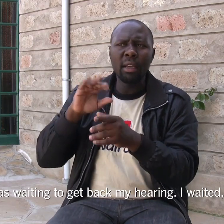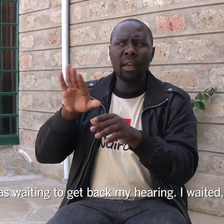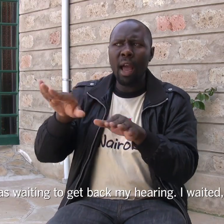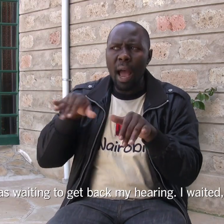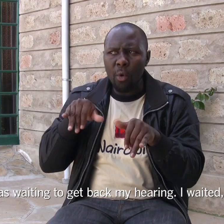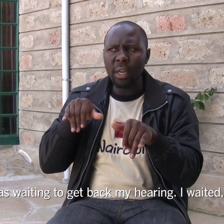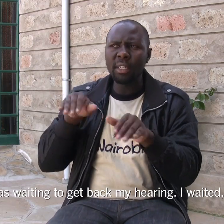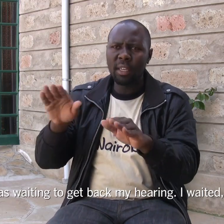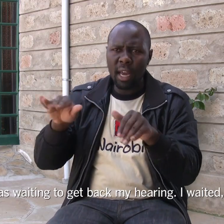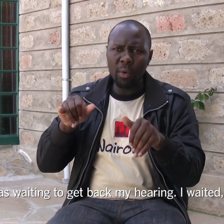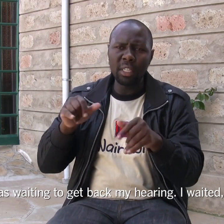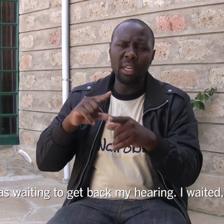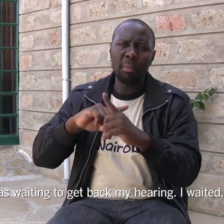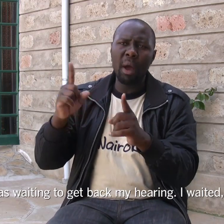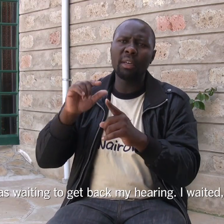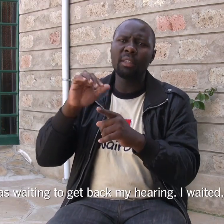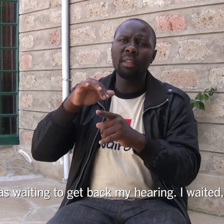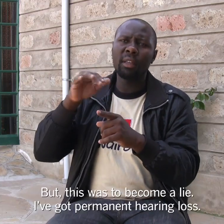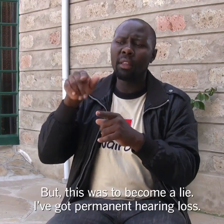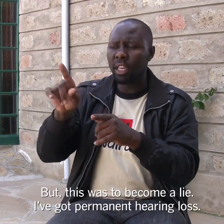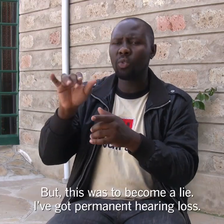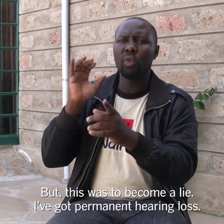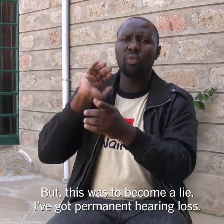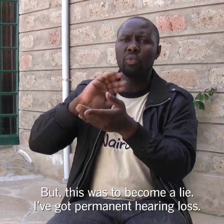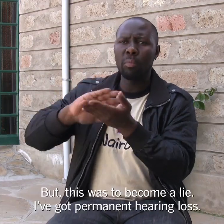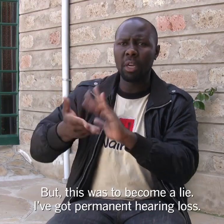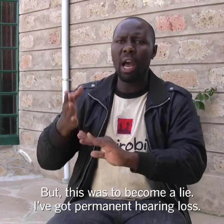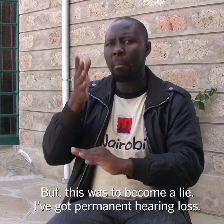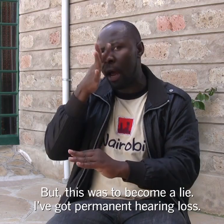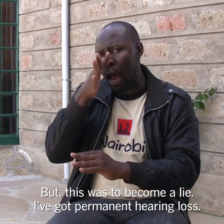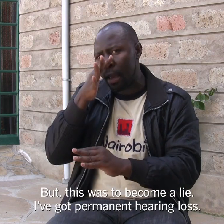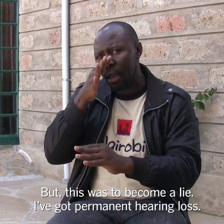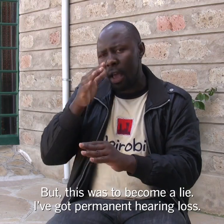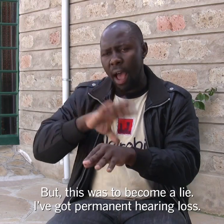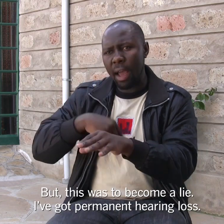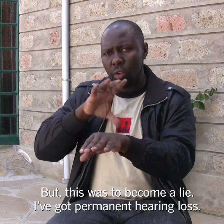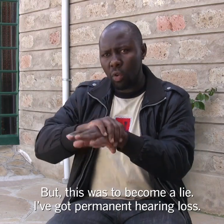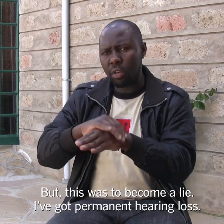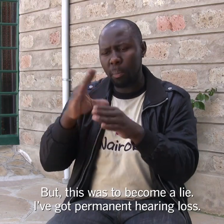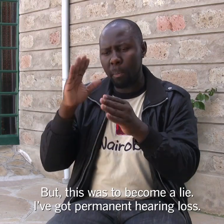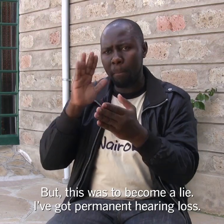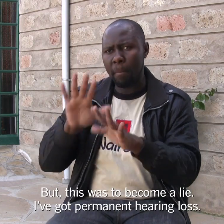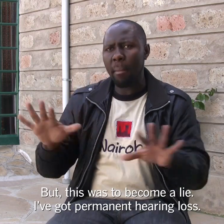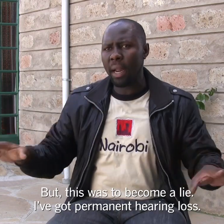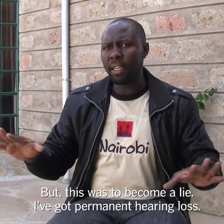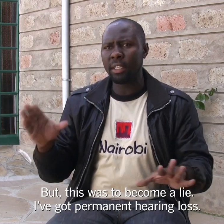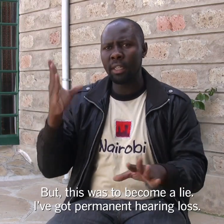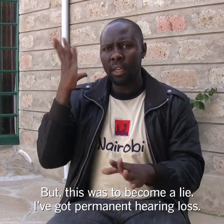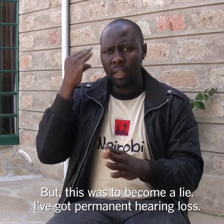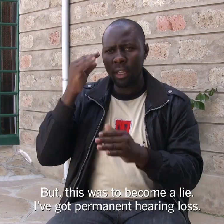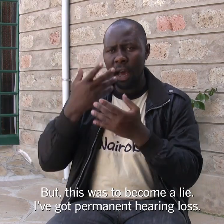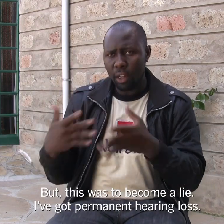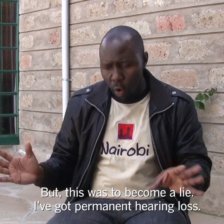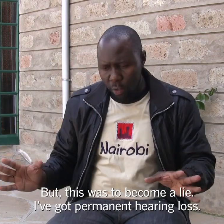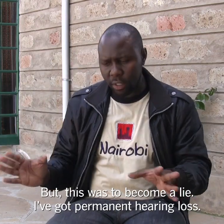I waited, I waited, but this was to become a lie. had got permanent hearing loss.